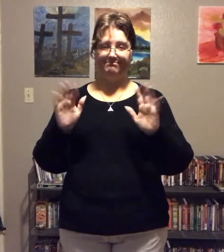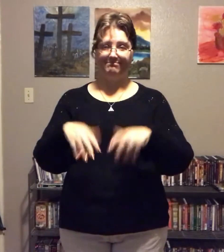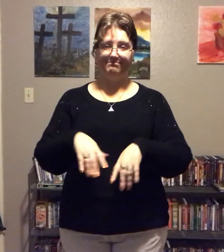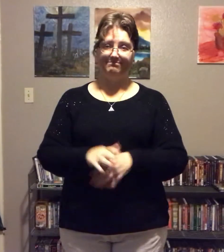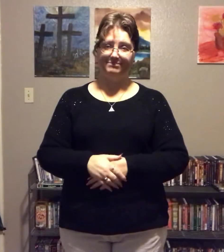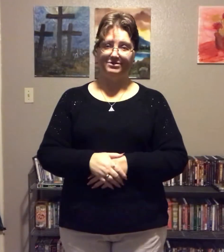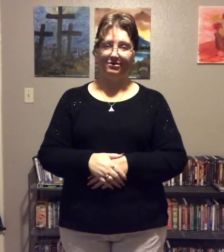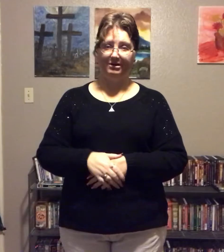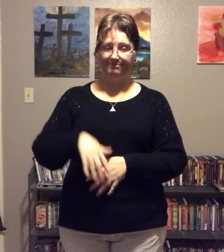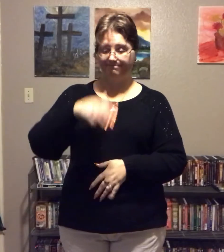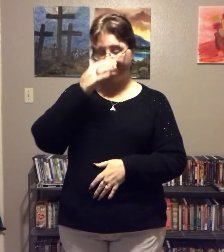Sorry.